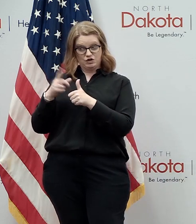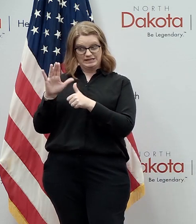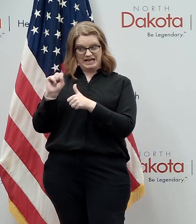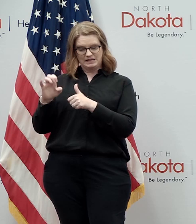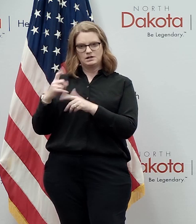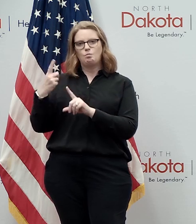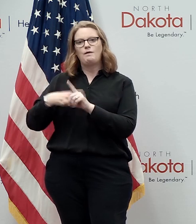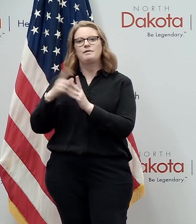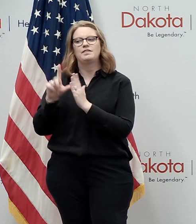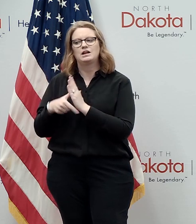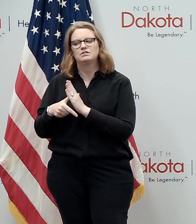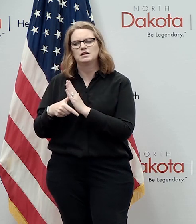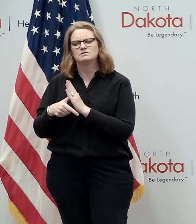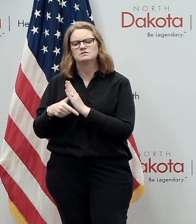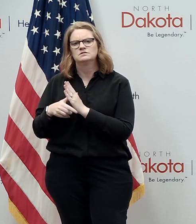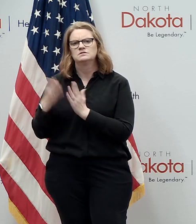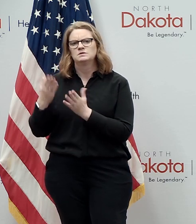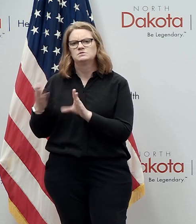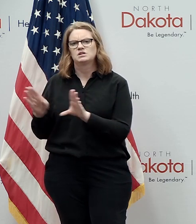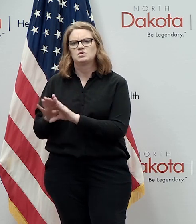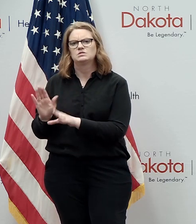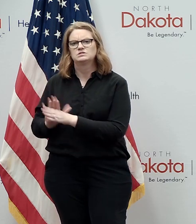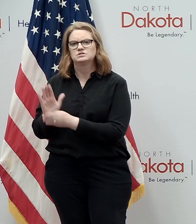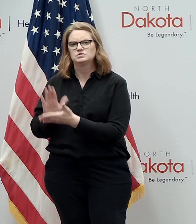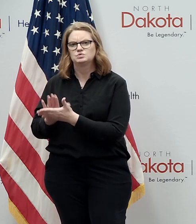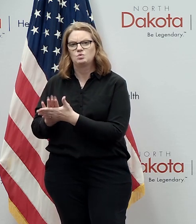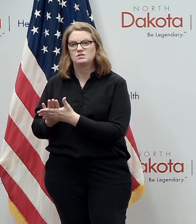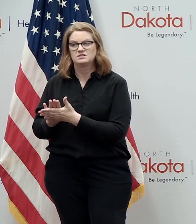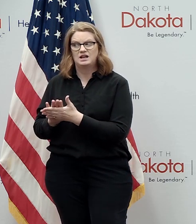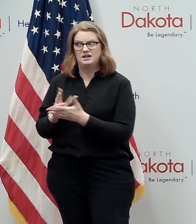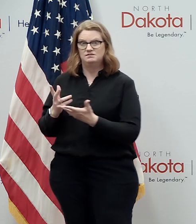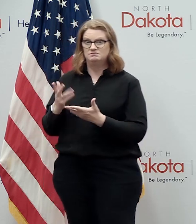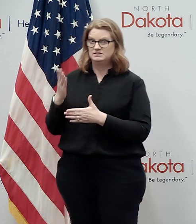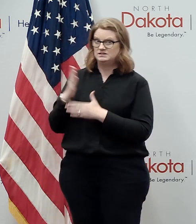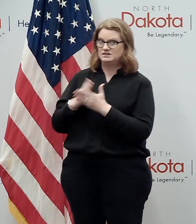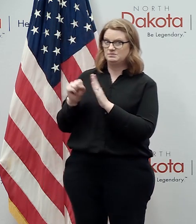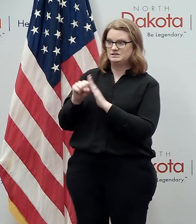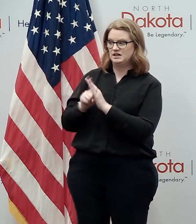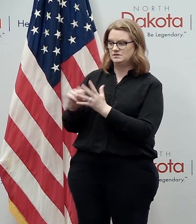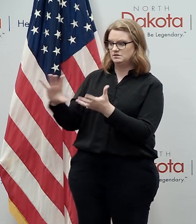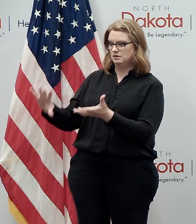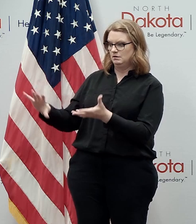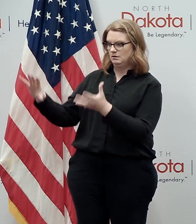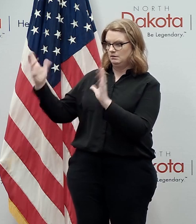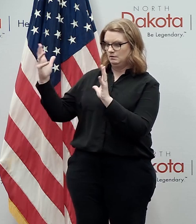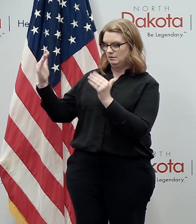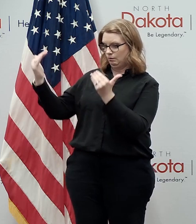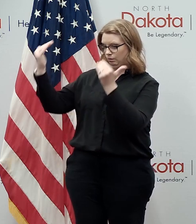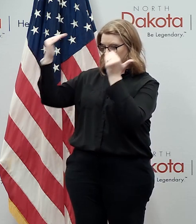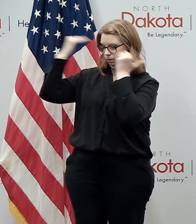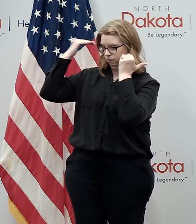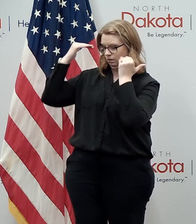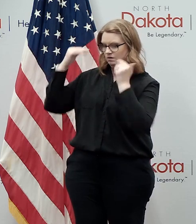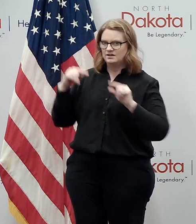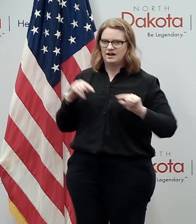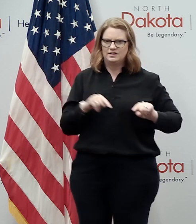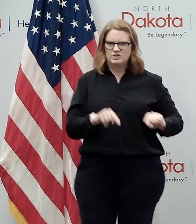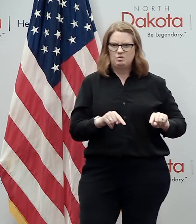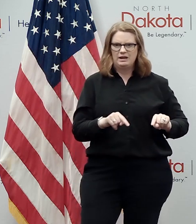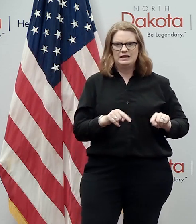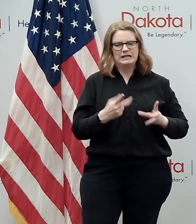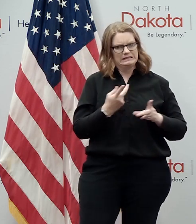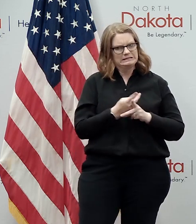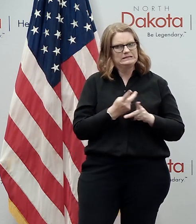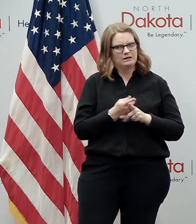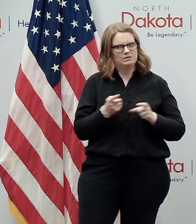you know as we saw things really got out of hand in some places and then they were really dealing with it so we're i think part of it was uh